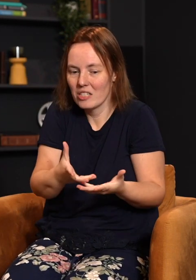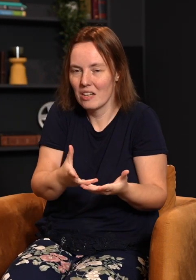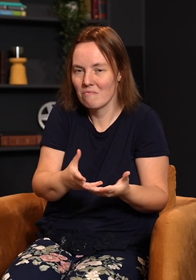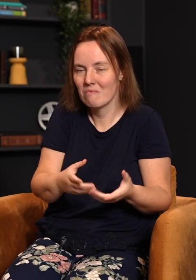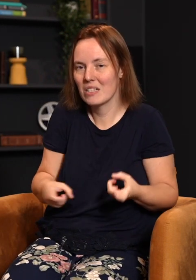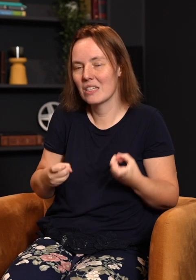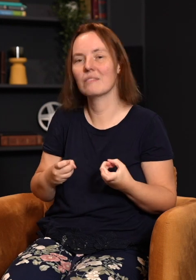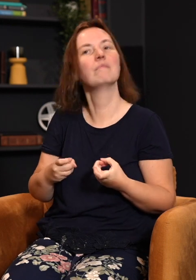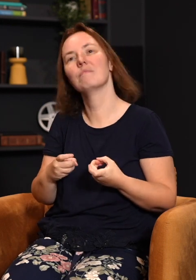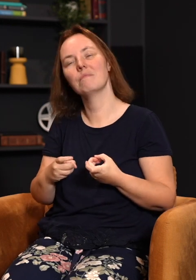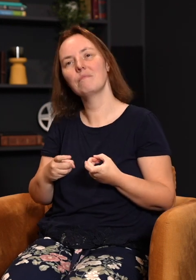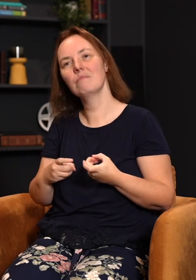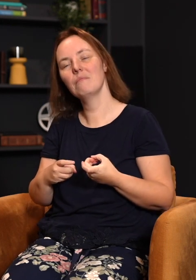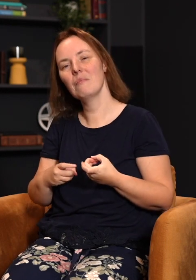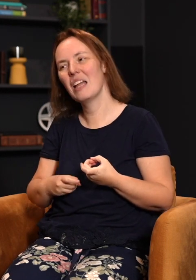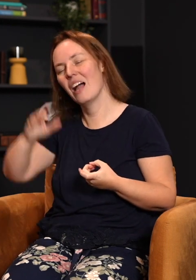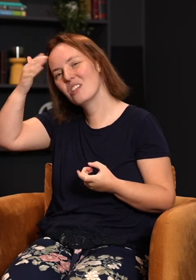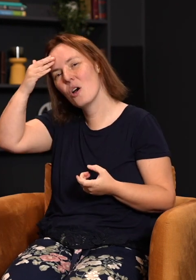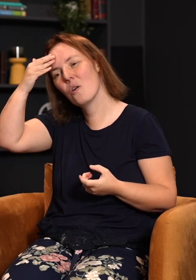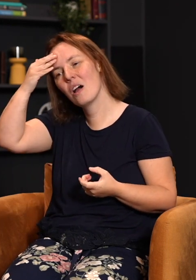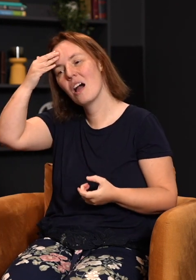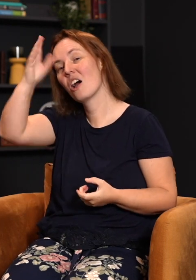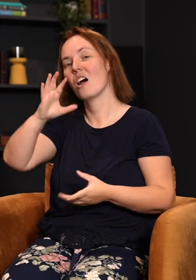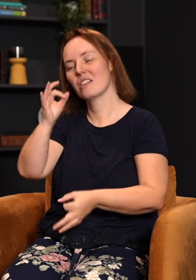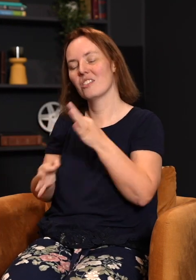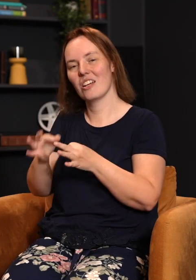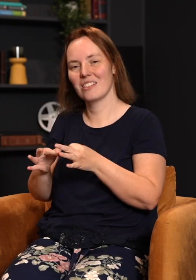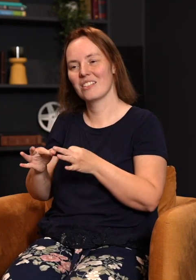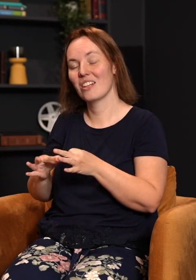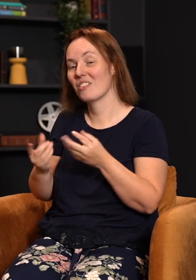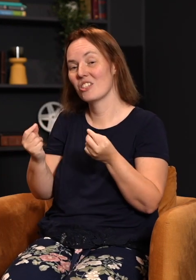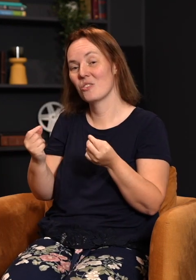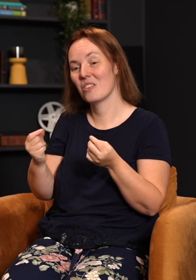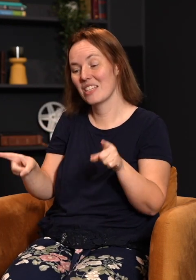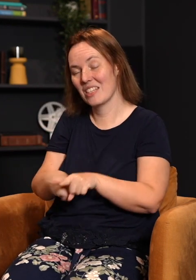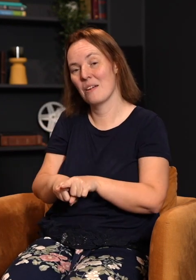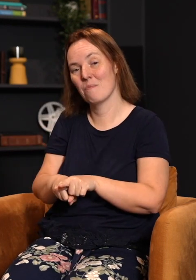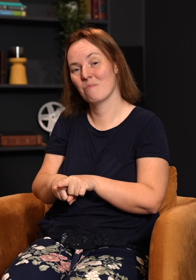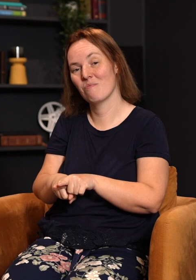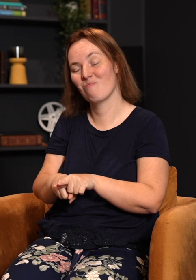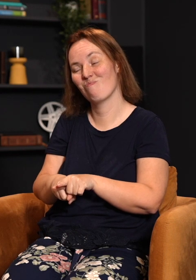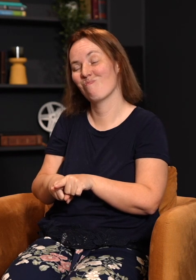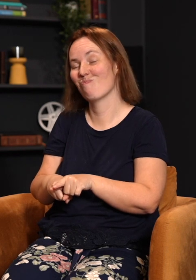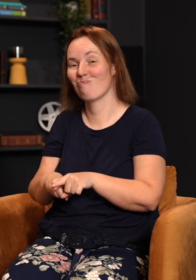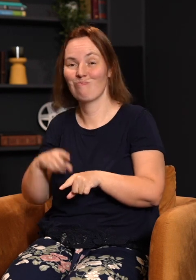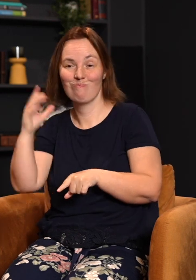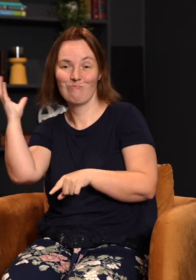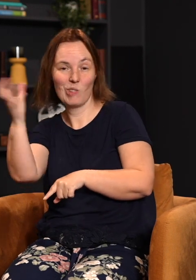God is just. He cast me out of heaven when I rebelled. I know God is just. He's going to have to do the same to them. So, checkmate. There's nowhere